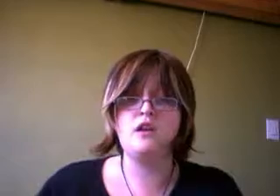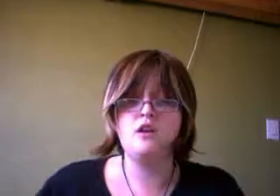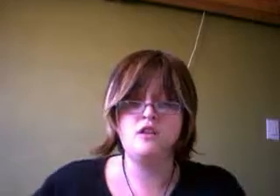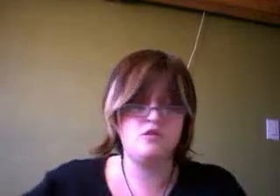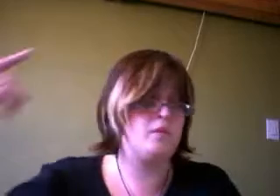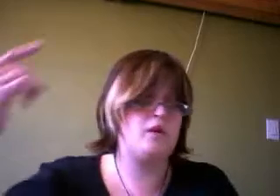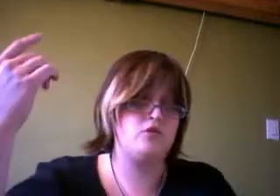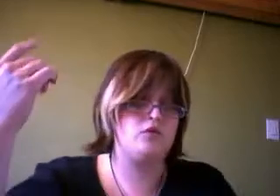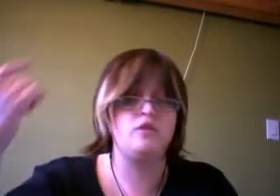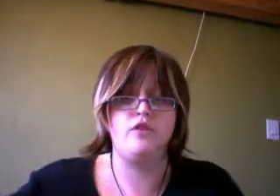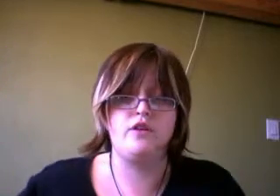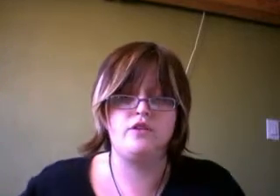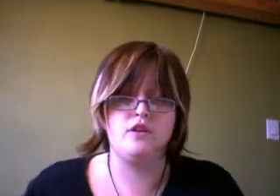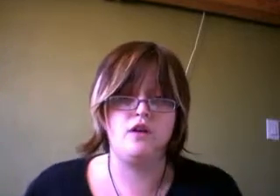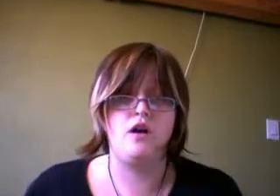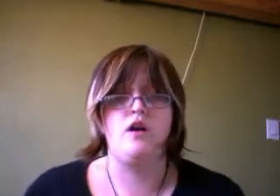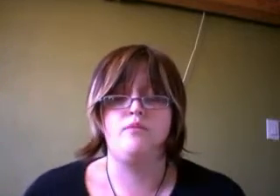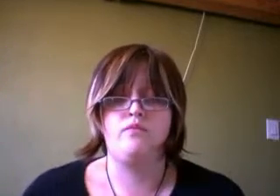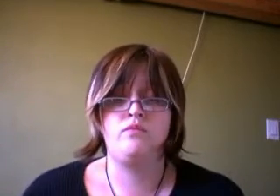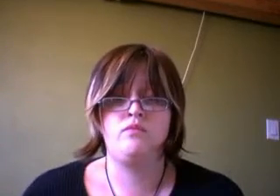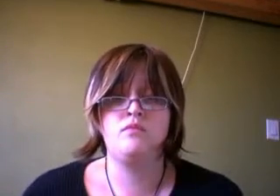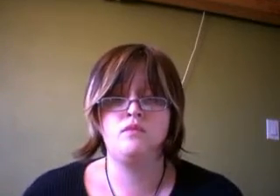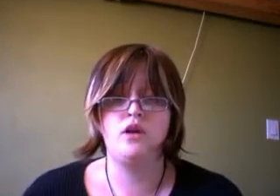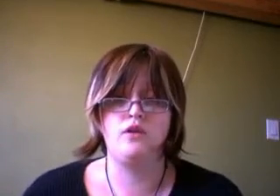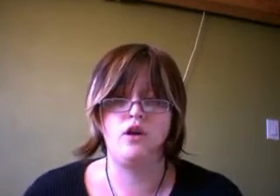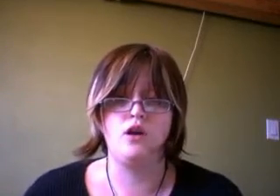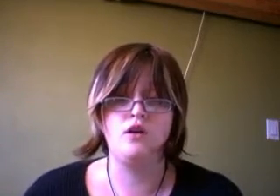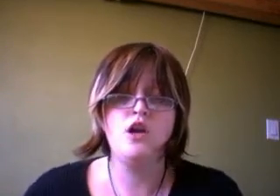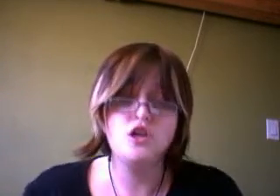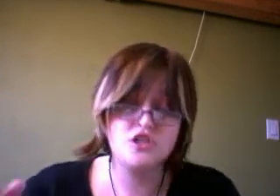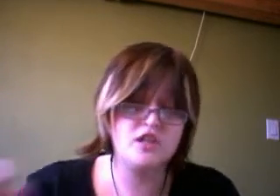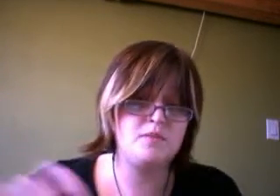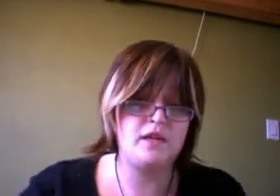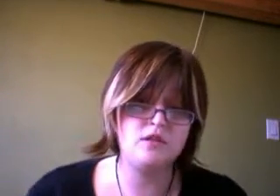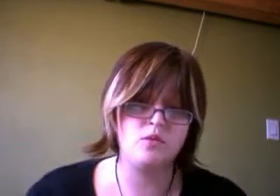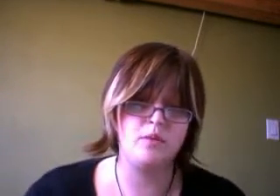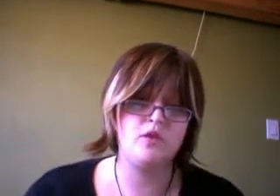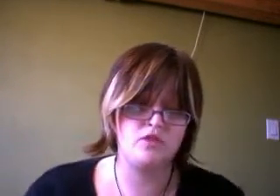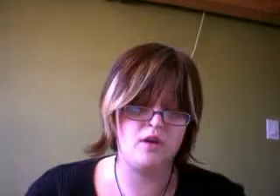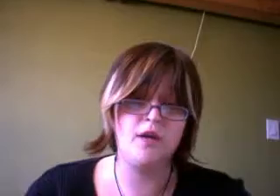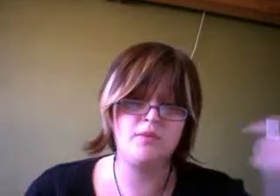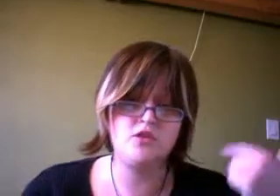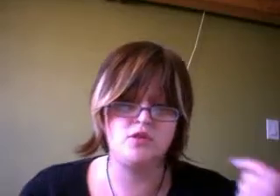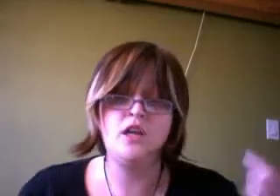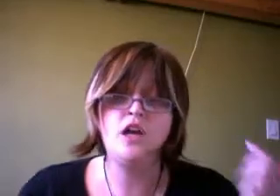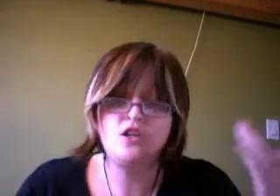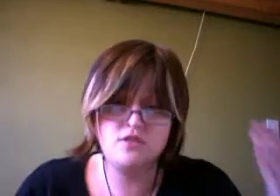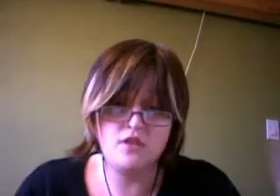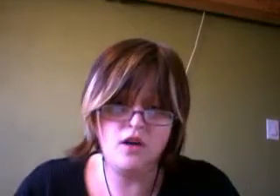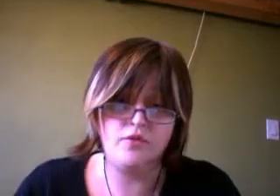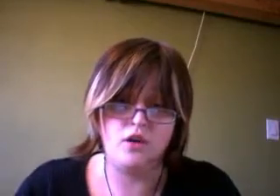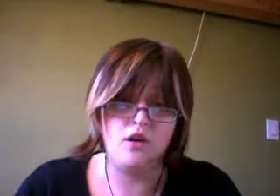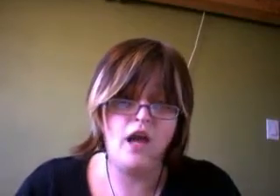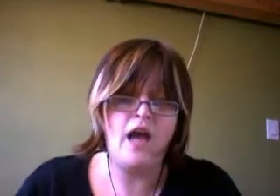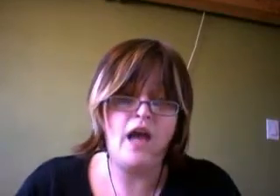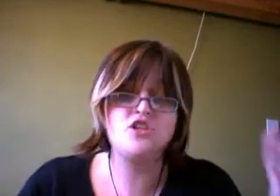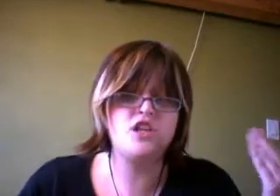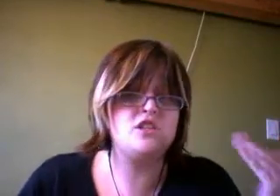This woman who turned in front of the other car. She expected the woman who was coming up the street to stop for her. And she did